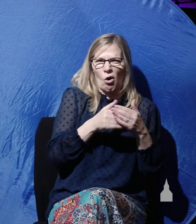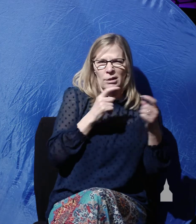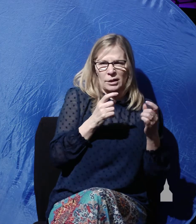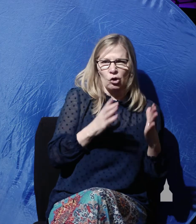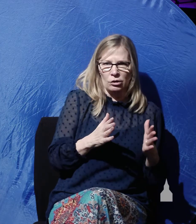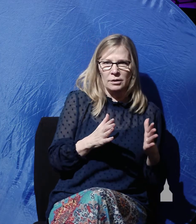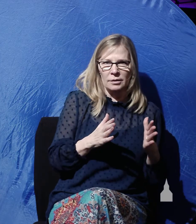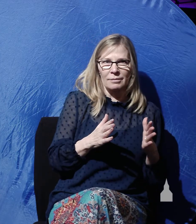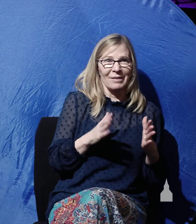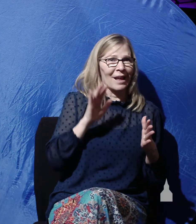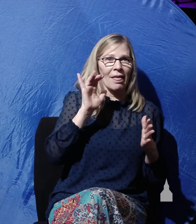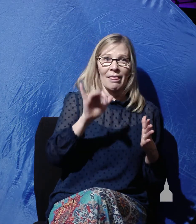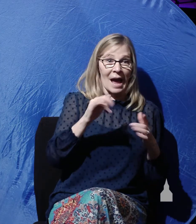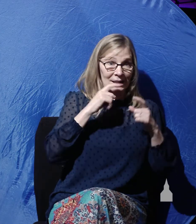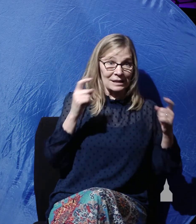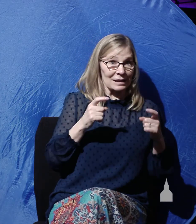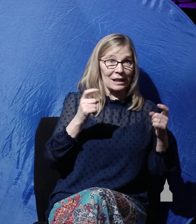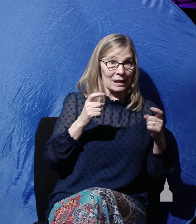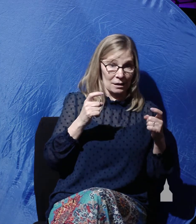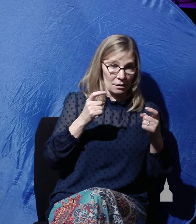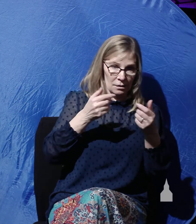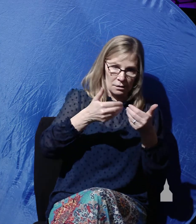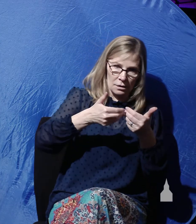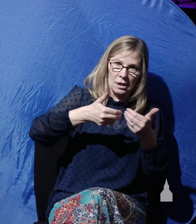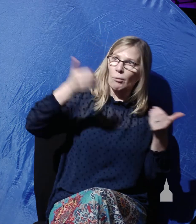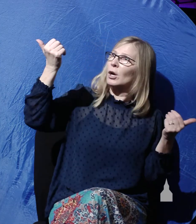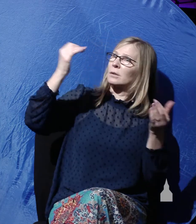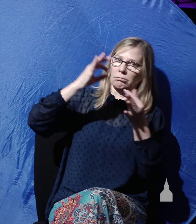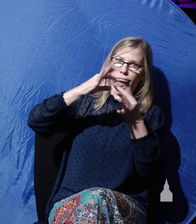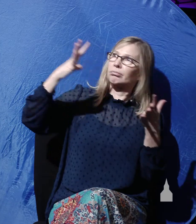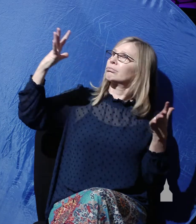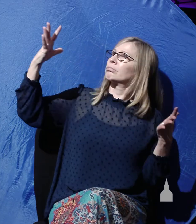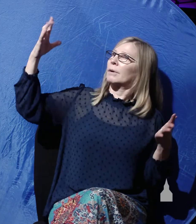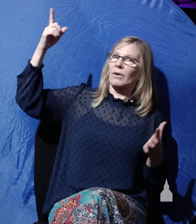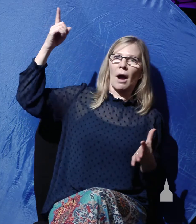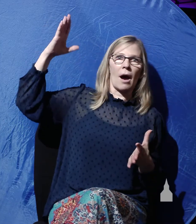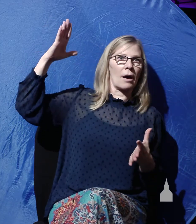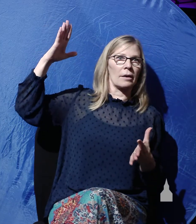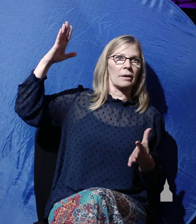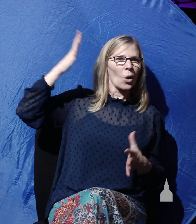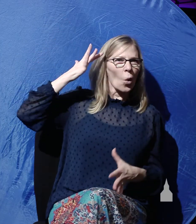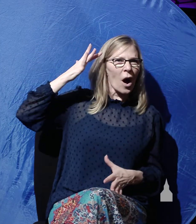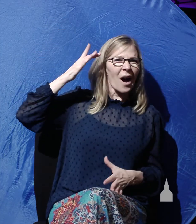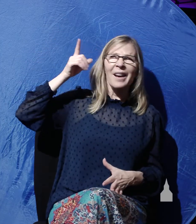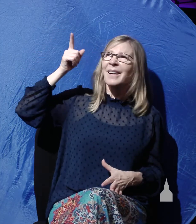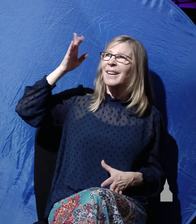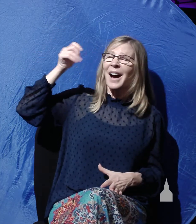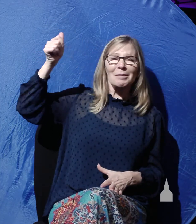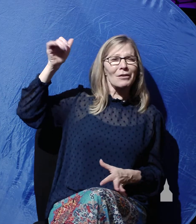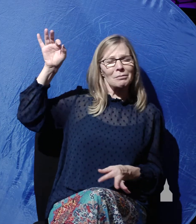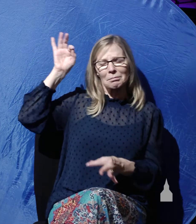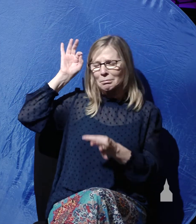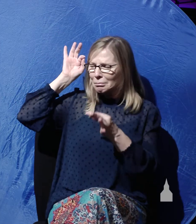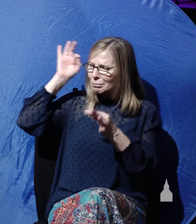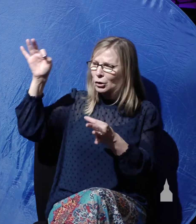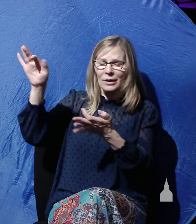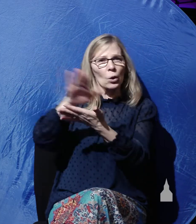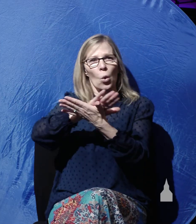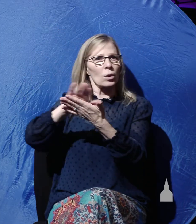sin separates us from God. Separates us from God. Why? Because God is perfectly holy and therefore he